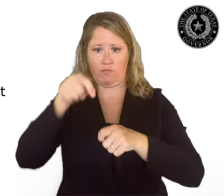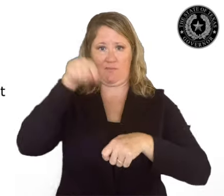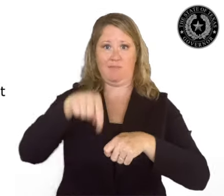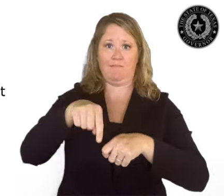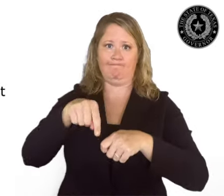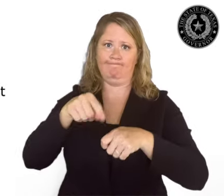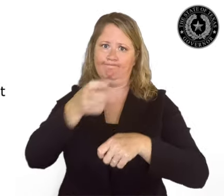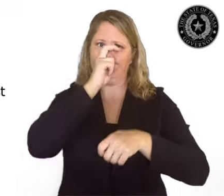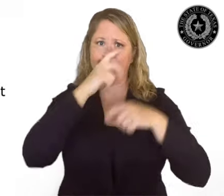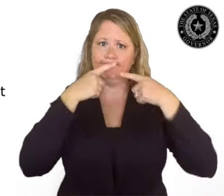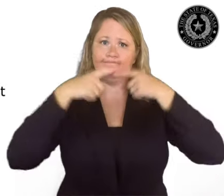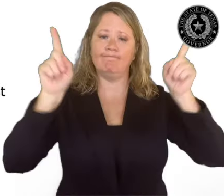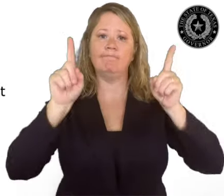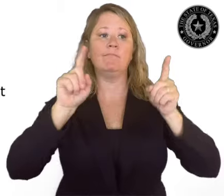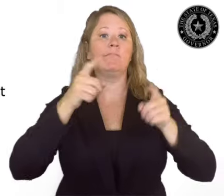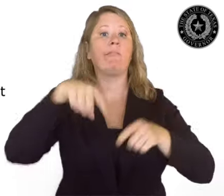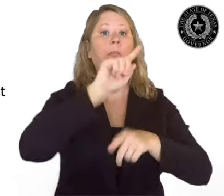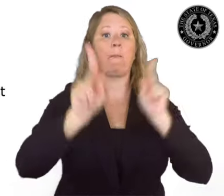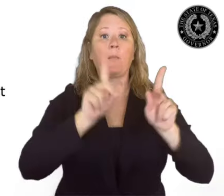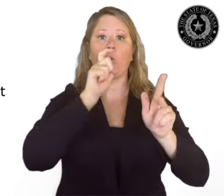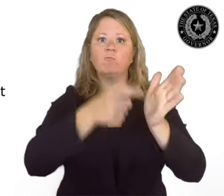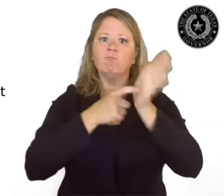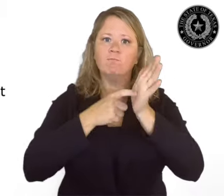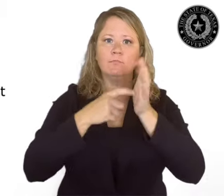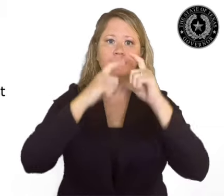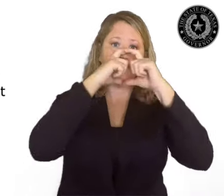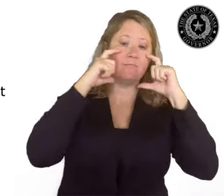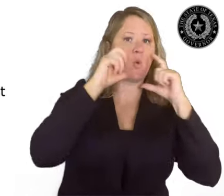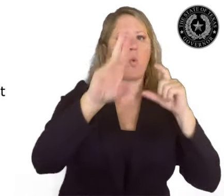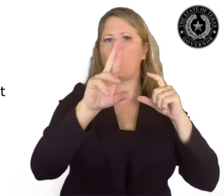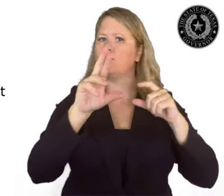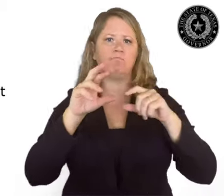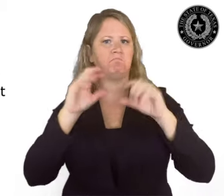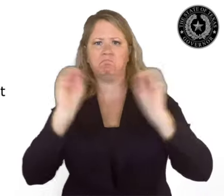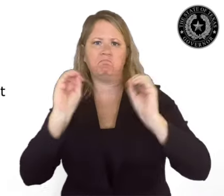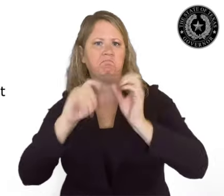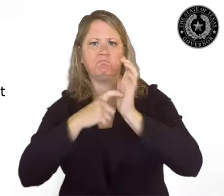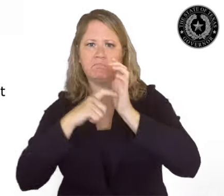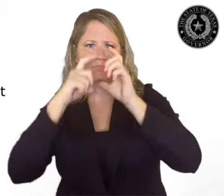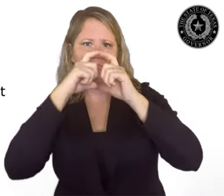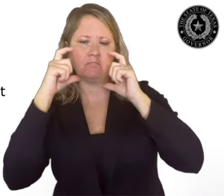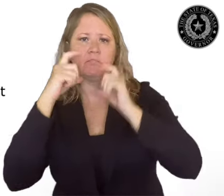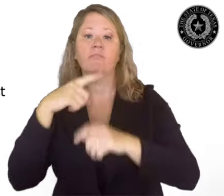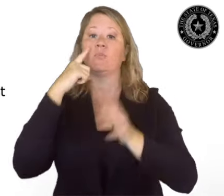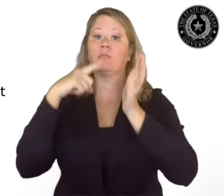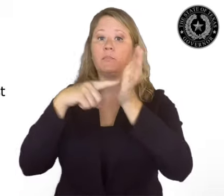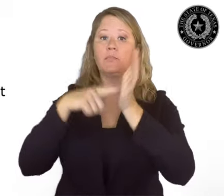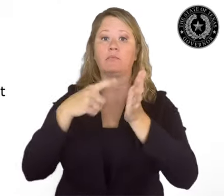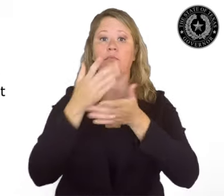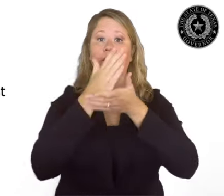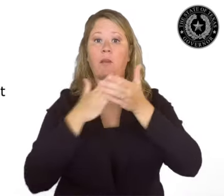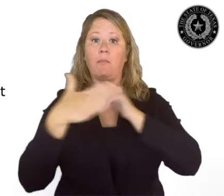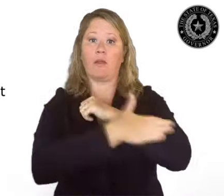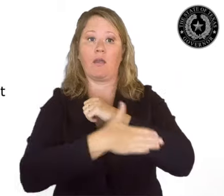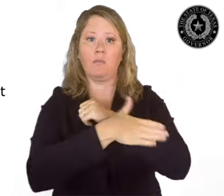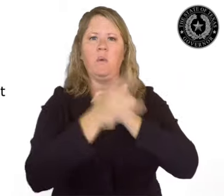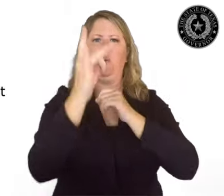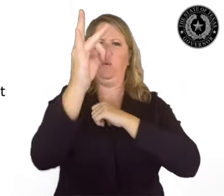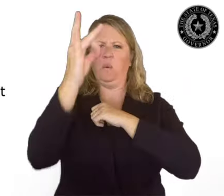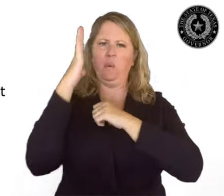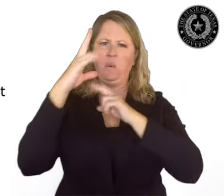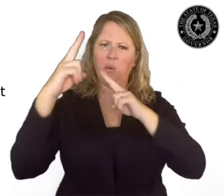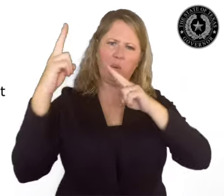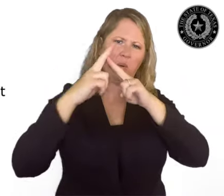The Governor may, by proclamation, amend this executive order or add to the list of people to whom this face covering